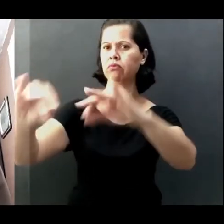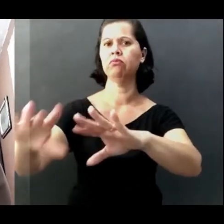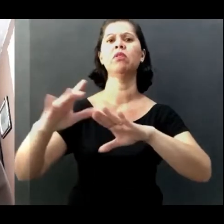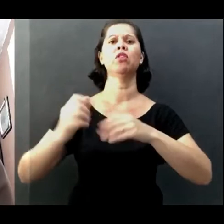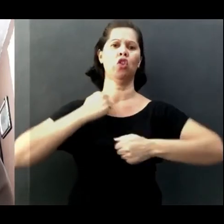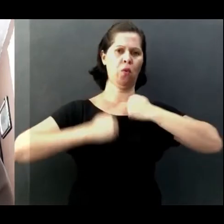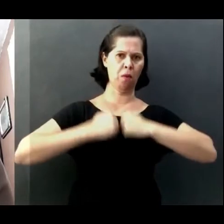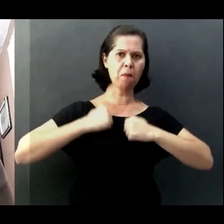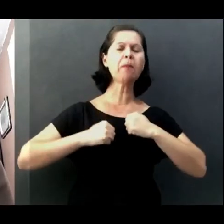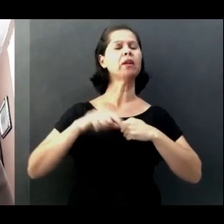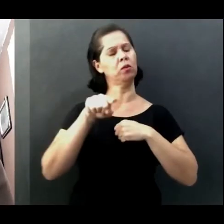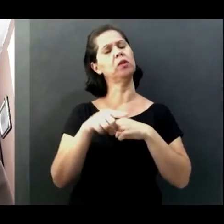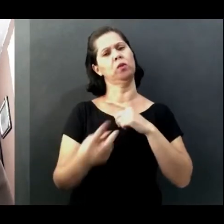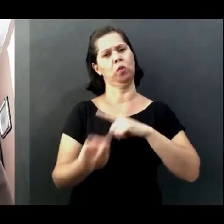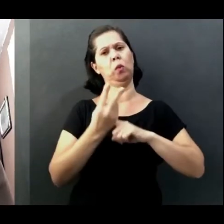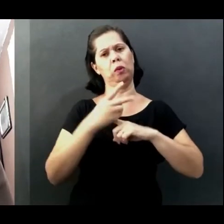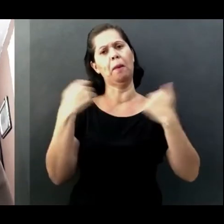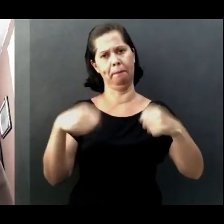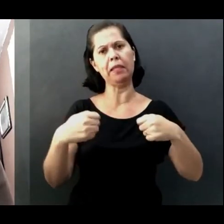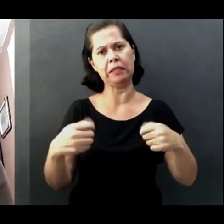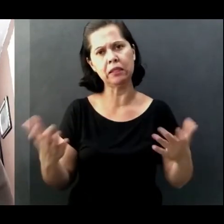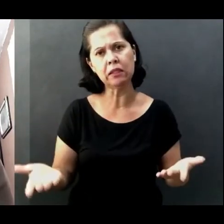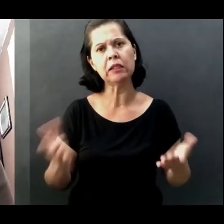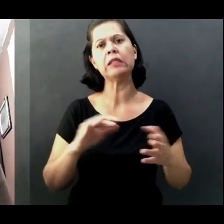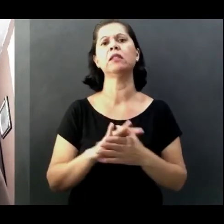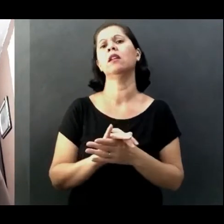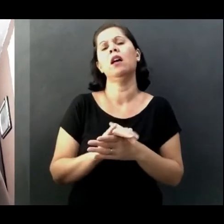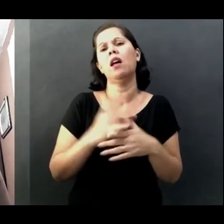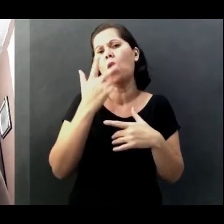take care, right? So, I guess that's it.